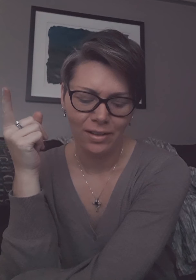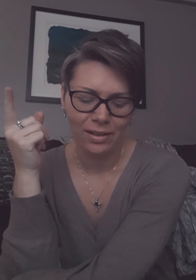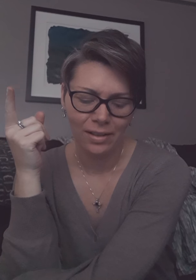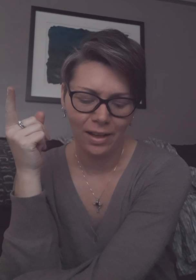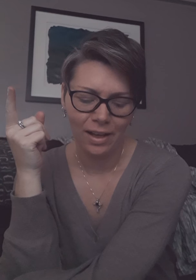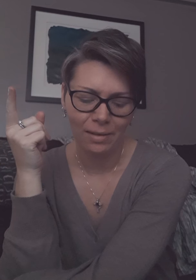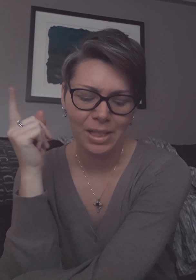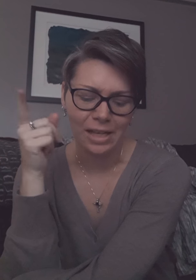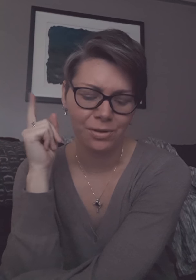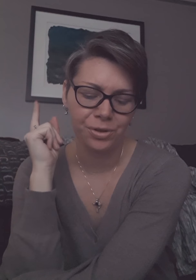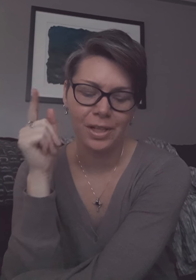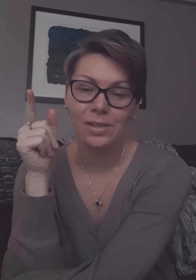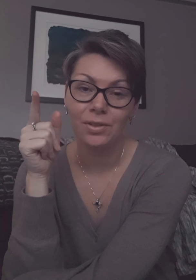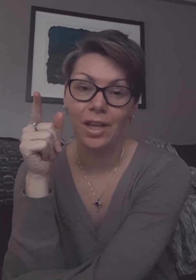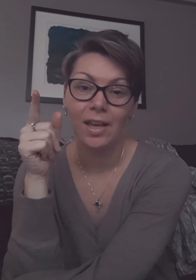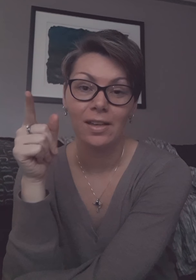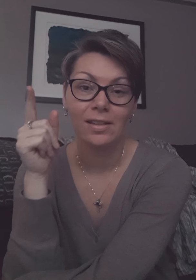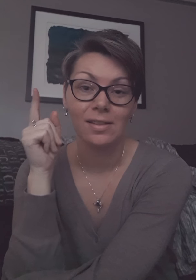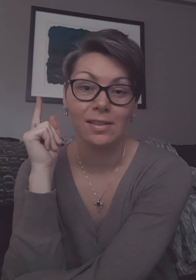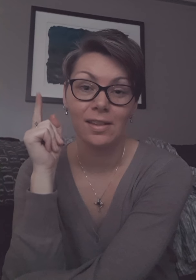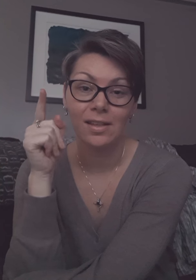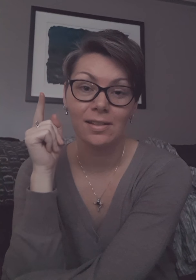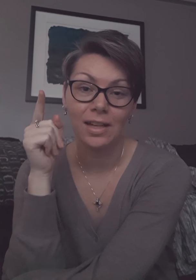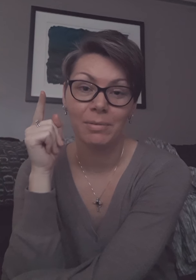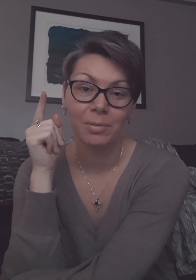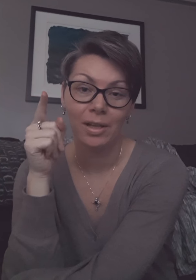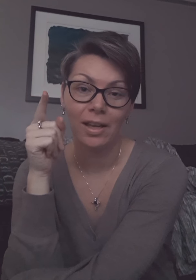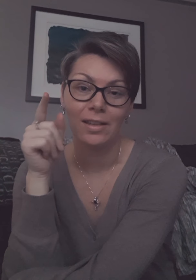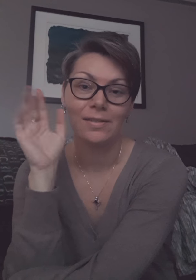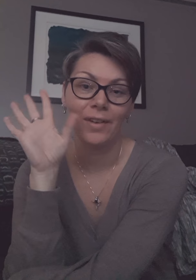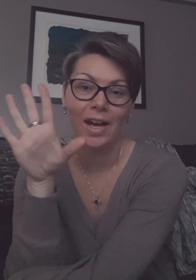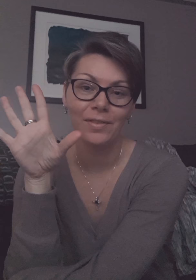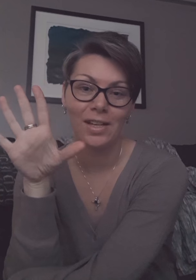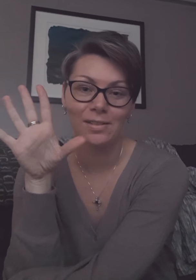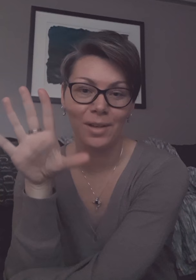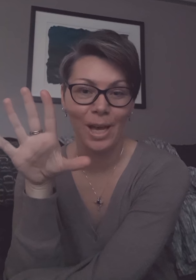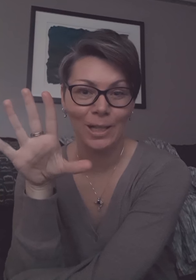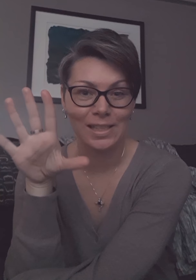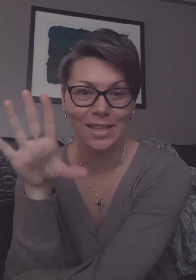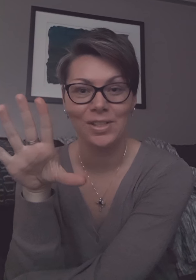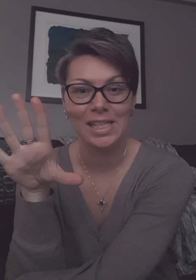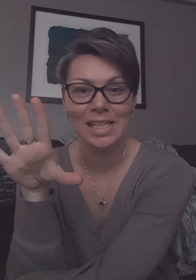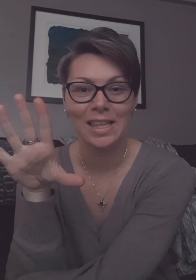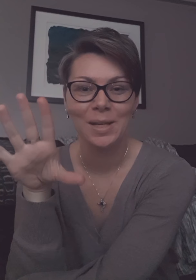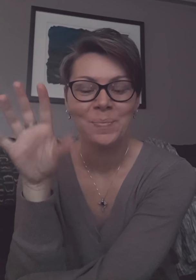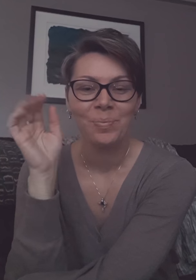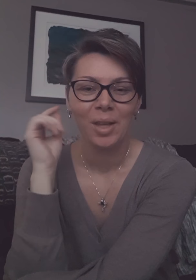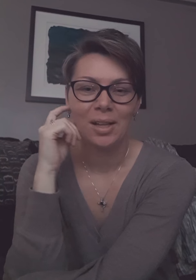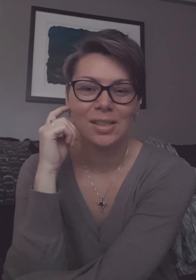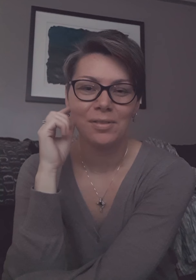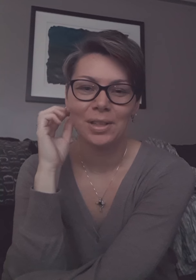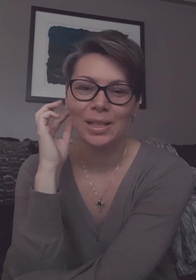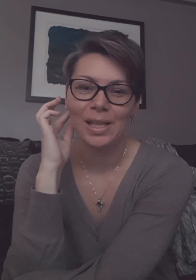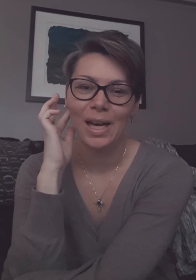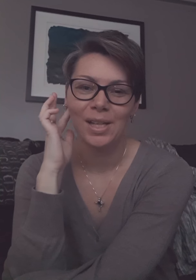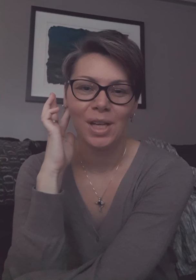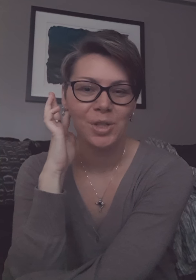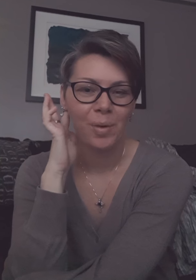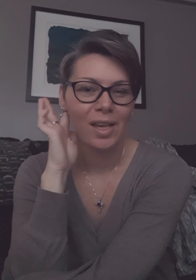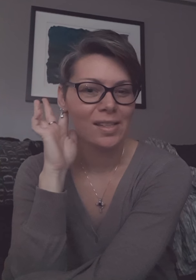uh but yeah so transfer date is this coming Monday it's five days away on the 17th I'll definitely uh touch base